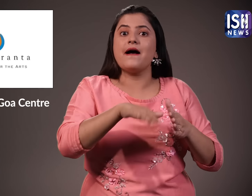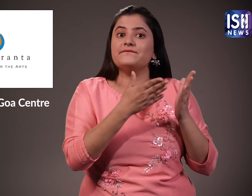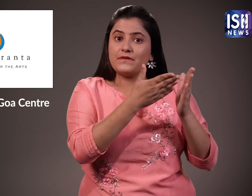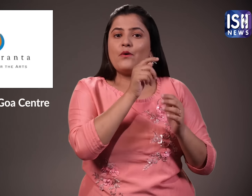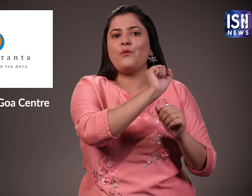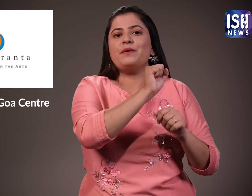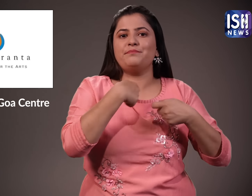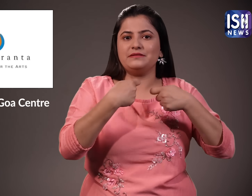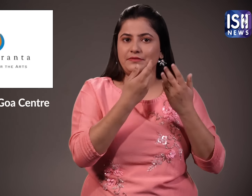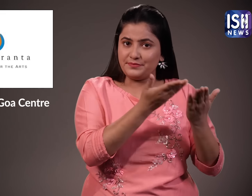for the Arts.